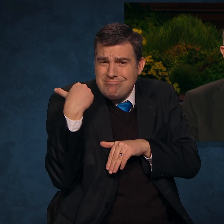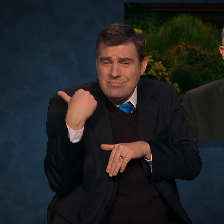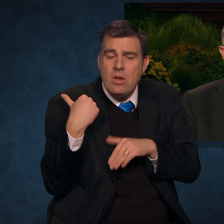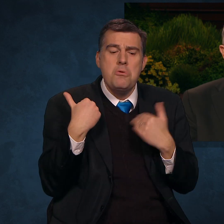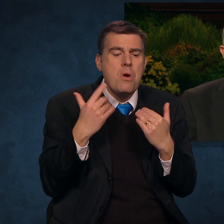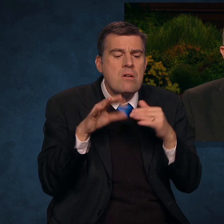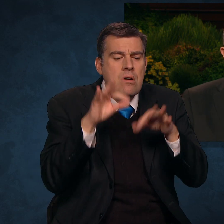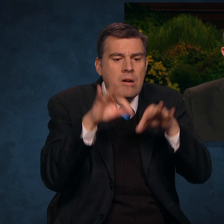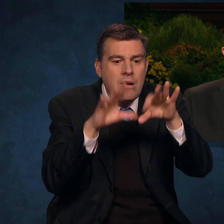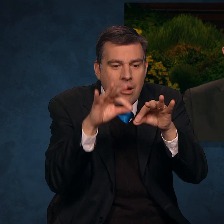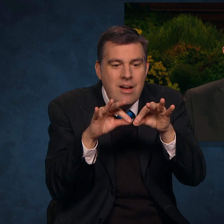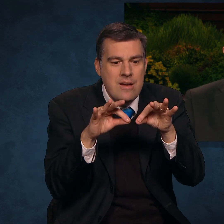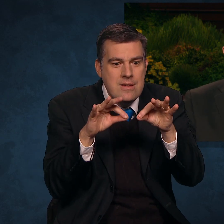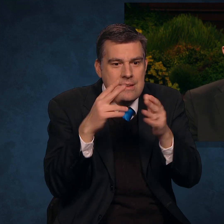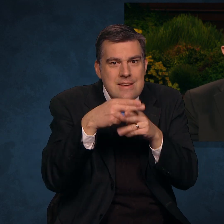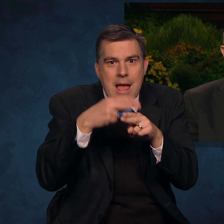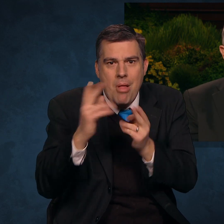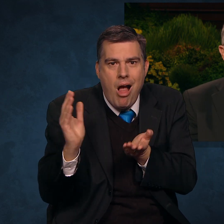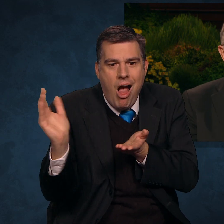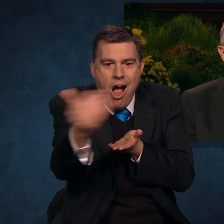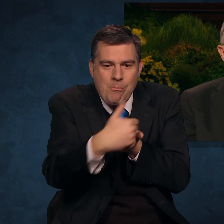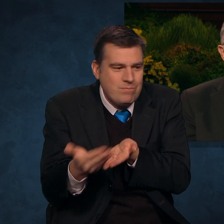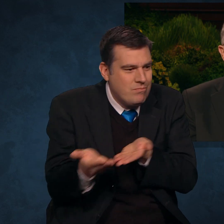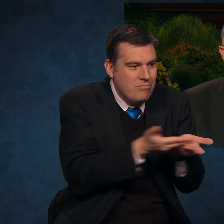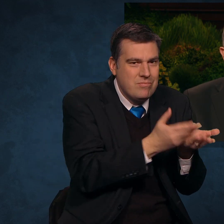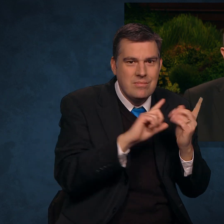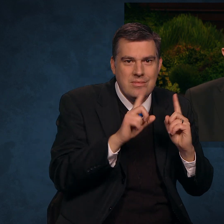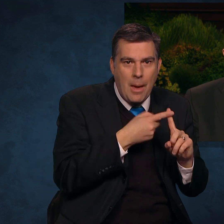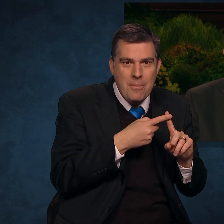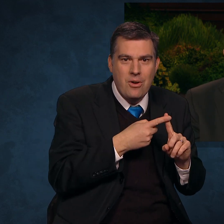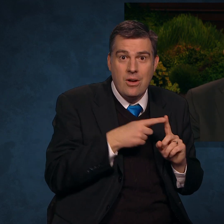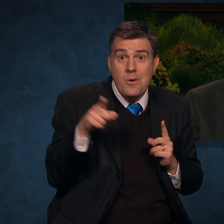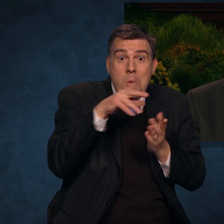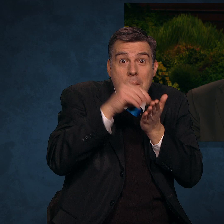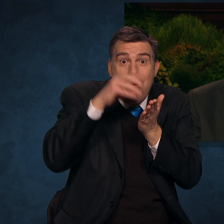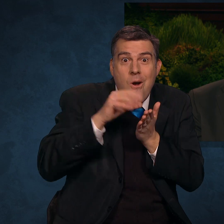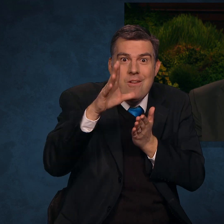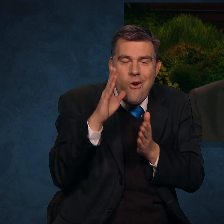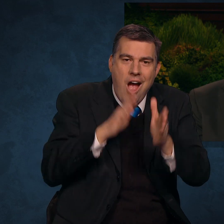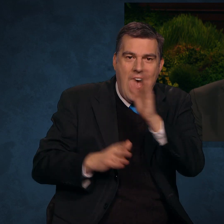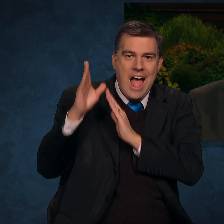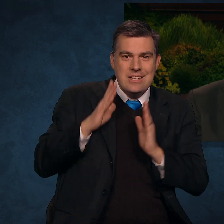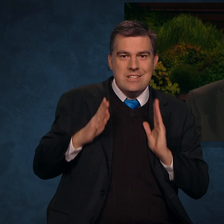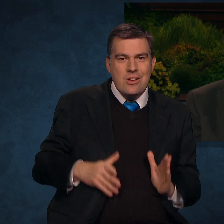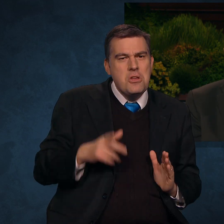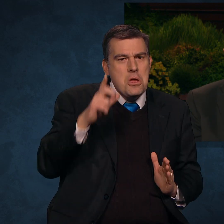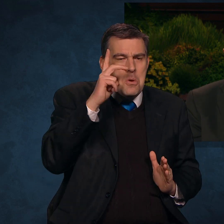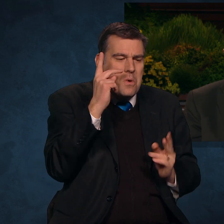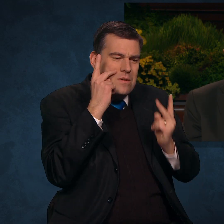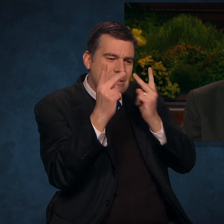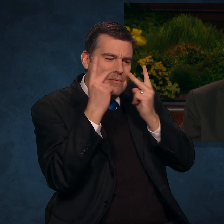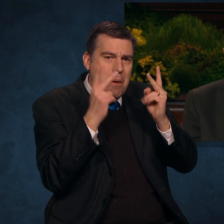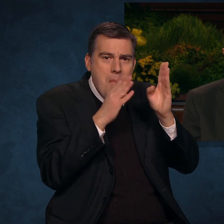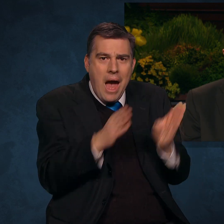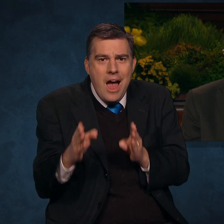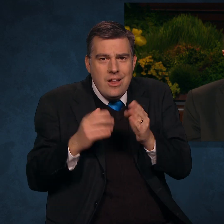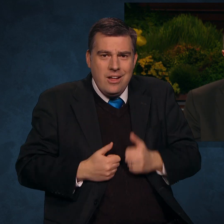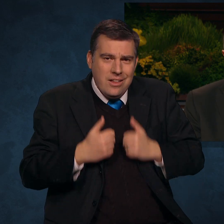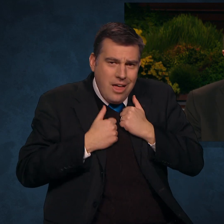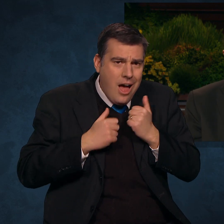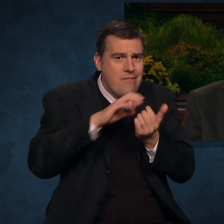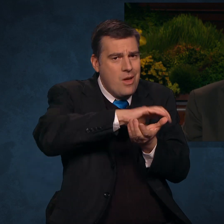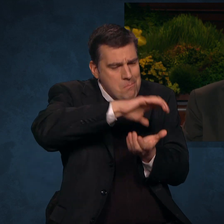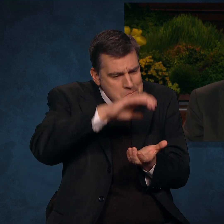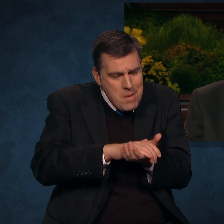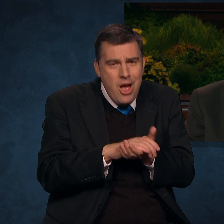names to the temple with you. As you learn about your ancestors, you will see patterns of life, of marriage,